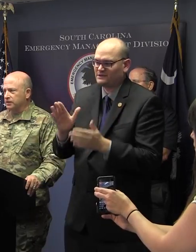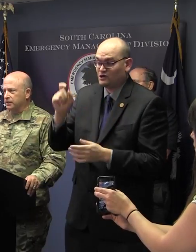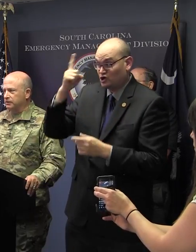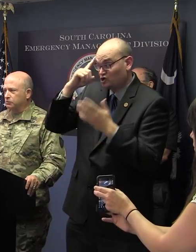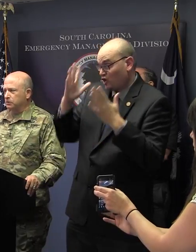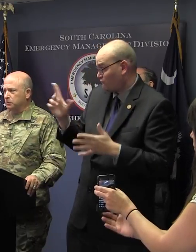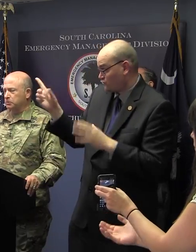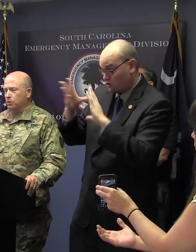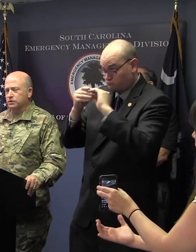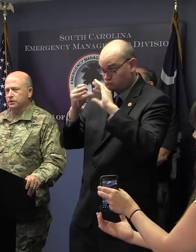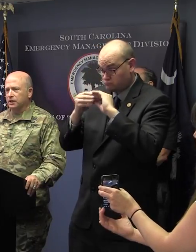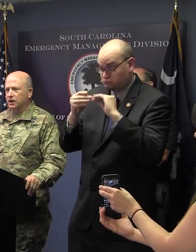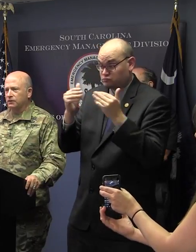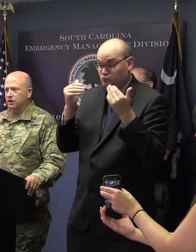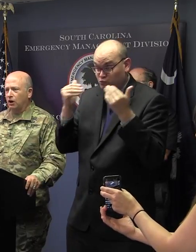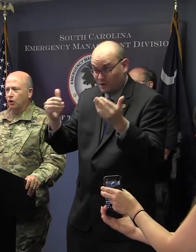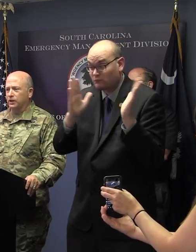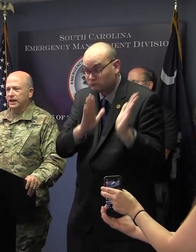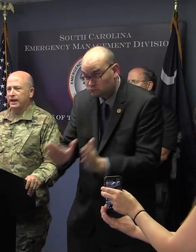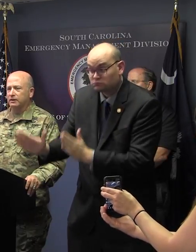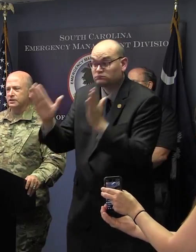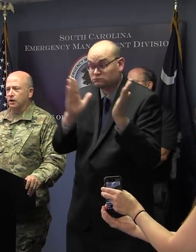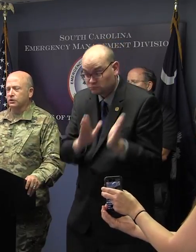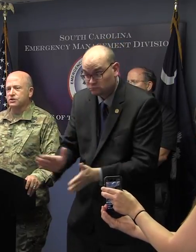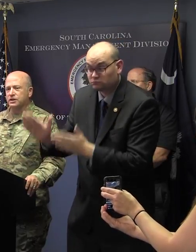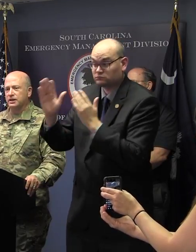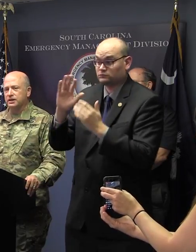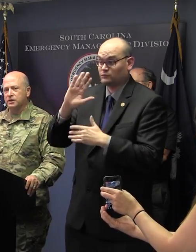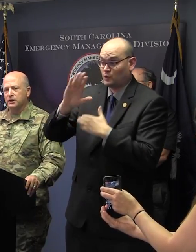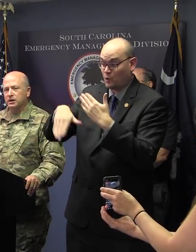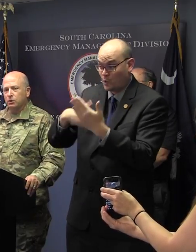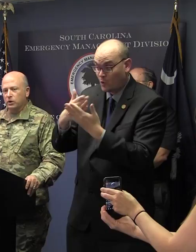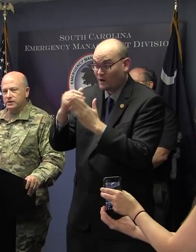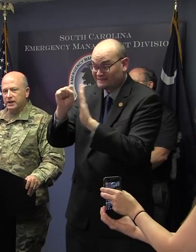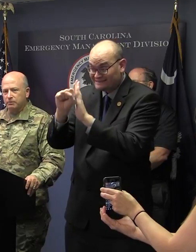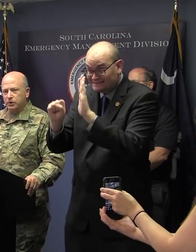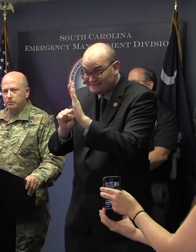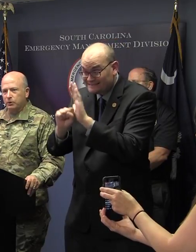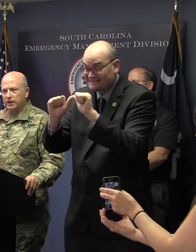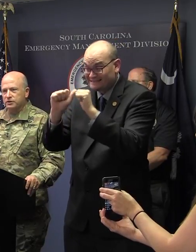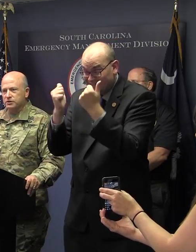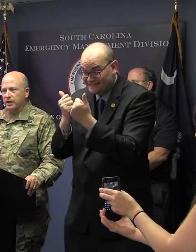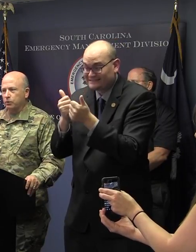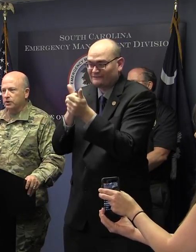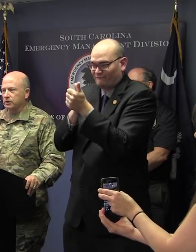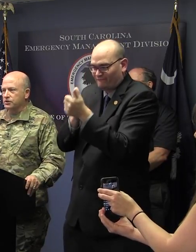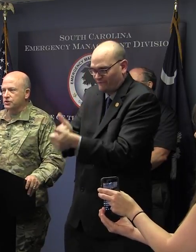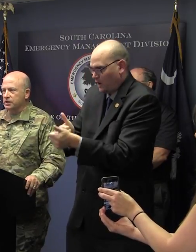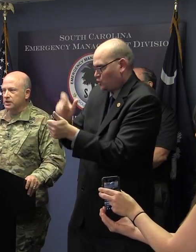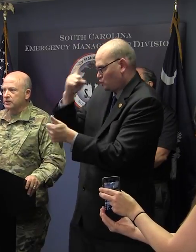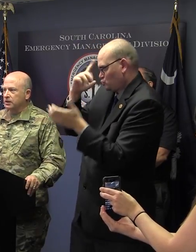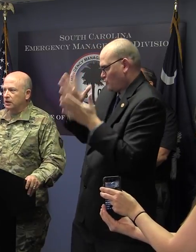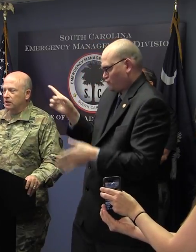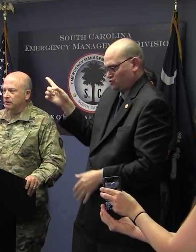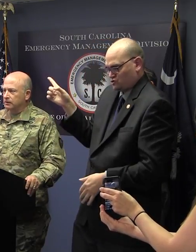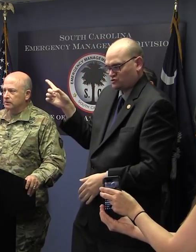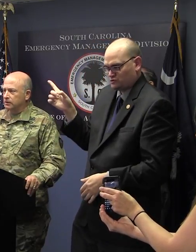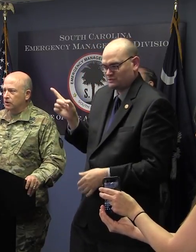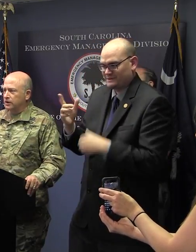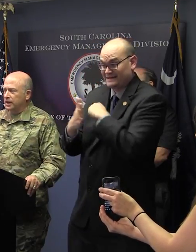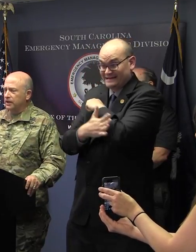that report to the governor, all the counties, all the cities, we're taking preparations like we're going to see